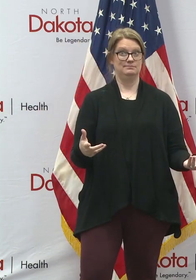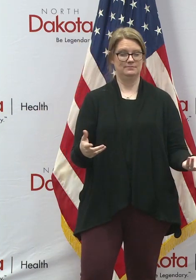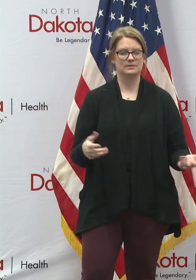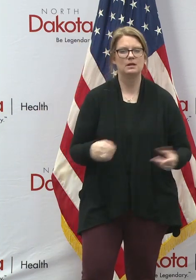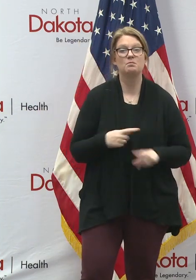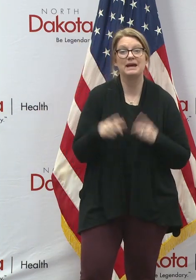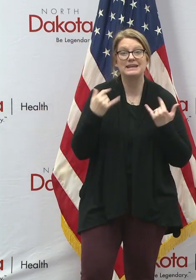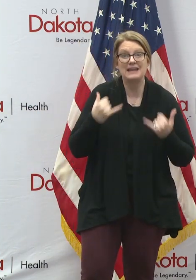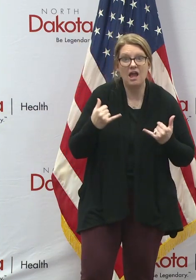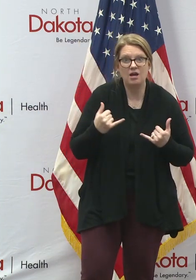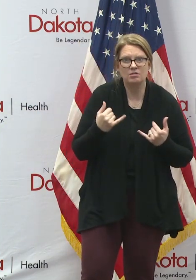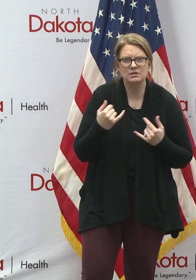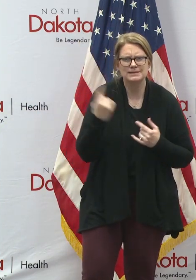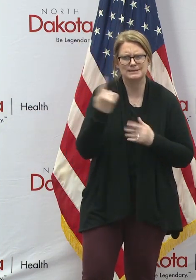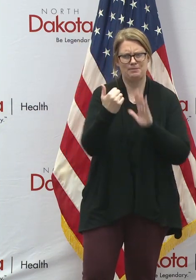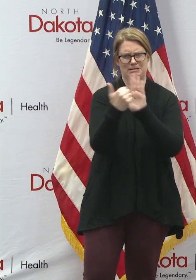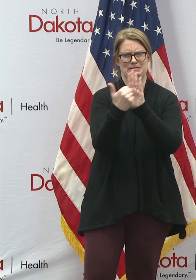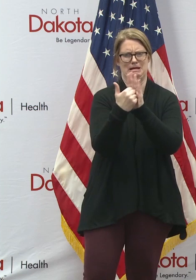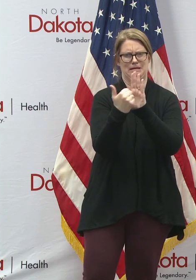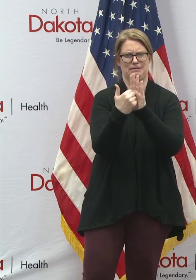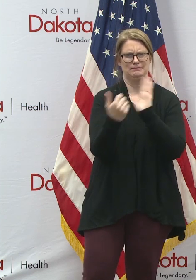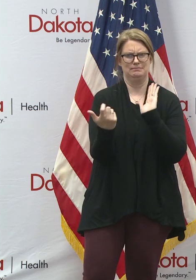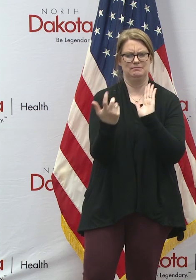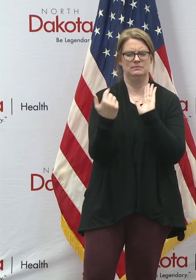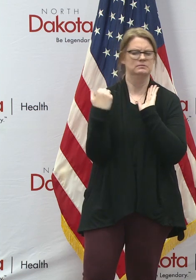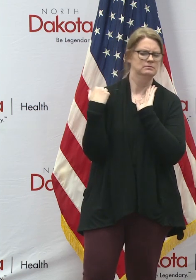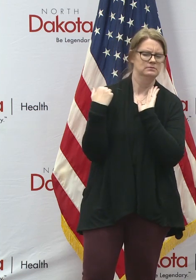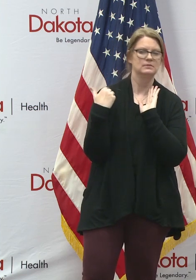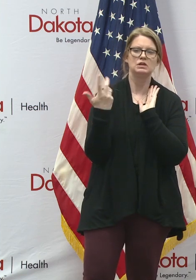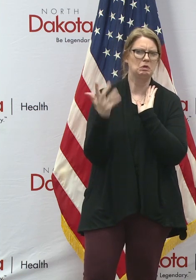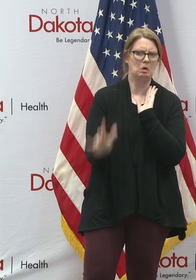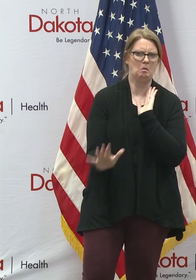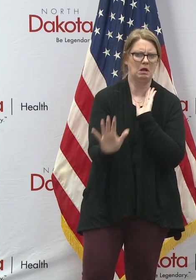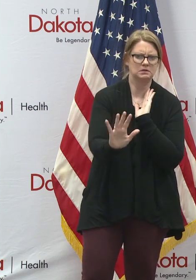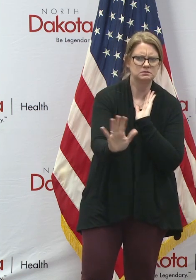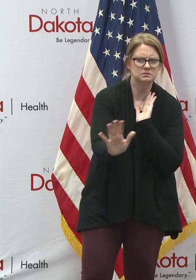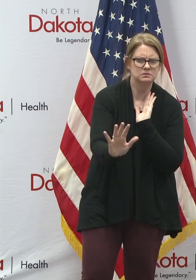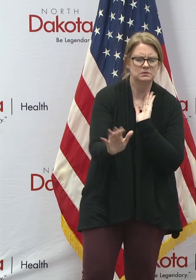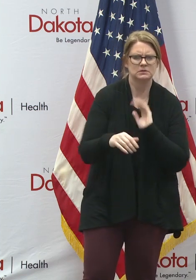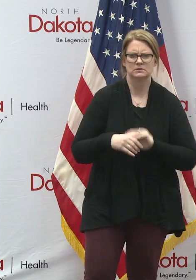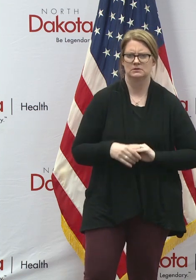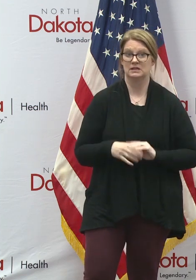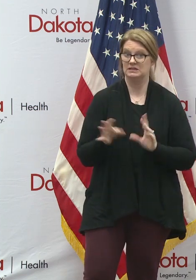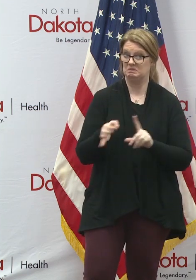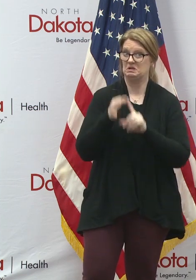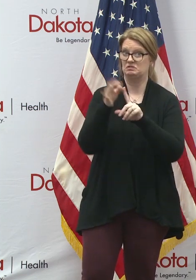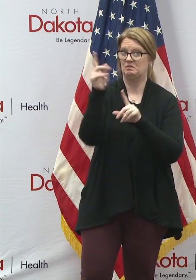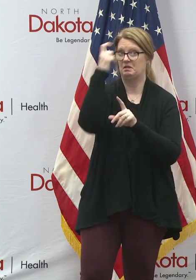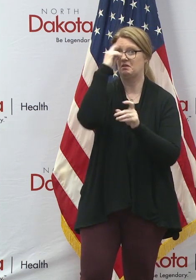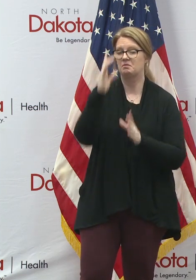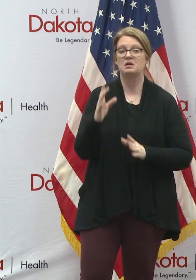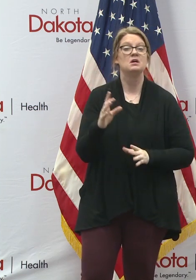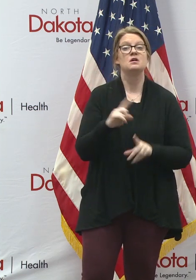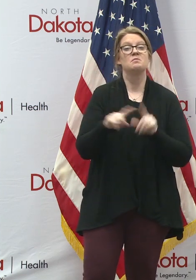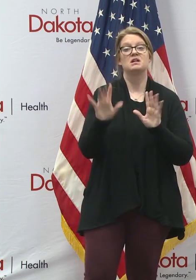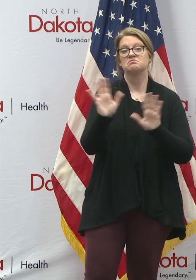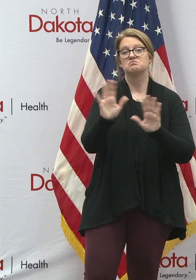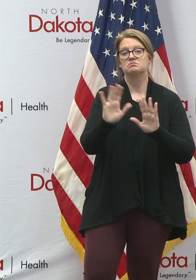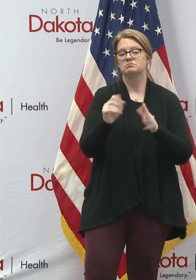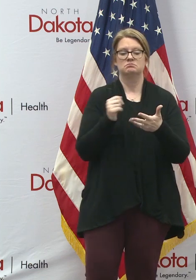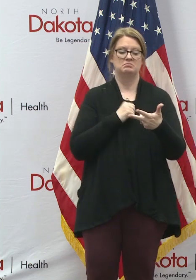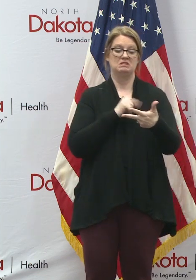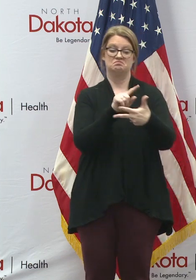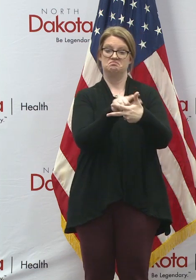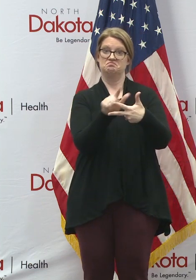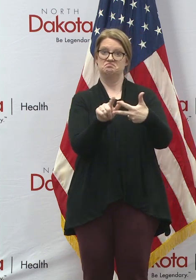somebody knocking on your door that is coming from the government. But if you have an opportunity to fill it in,